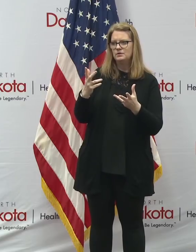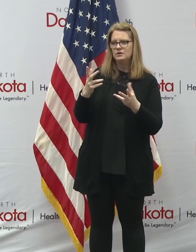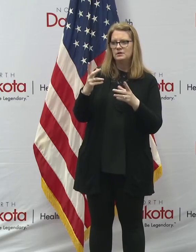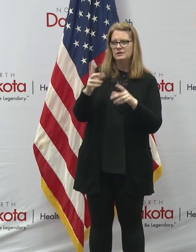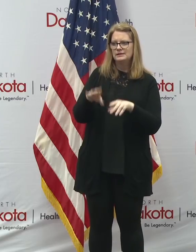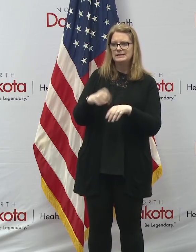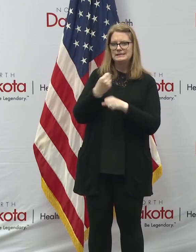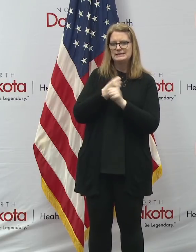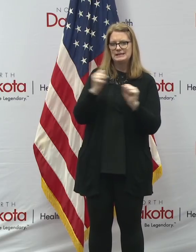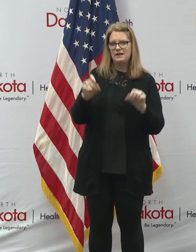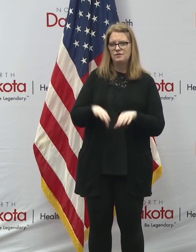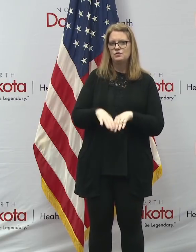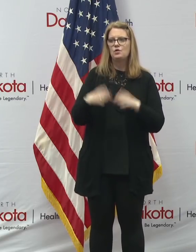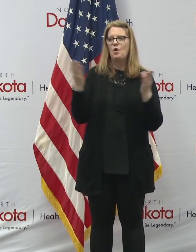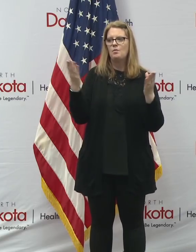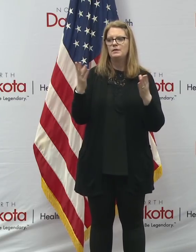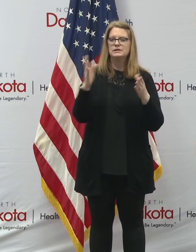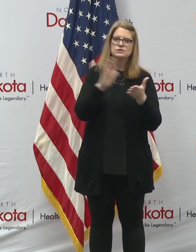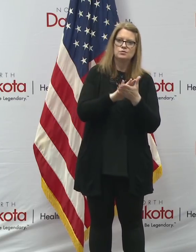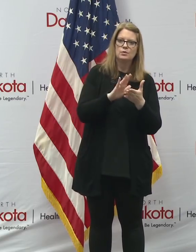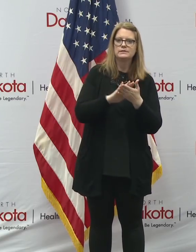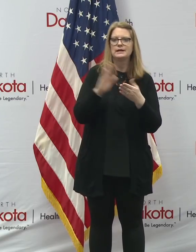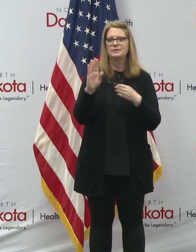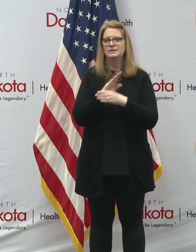and potentially schools on April 20th?